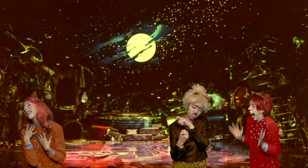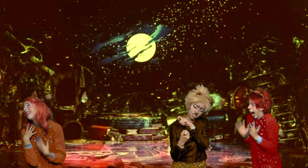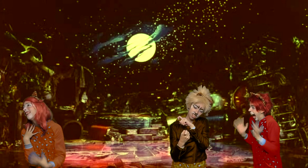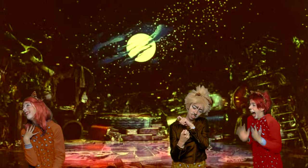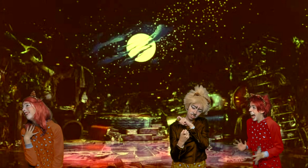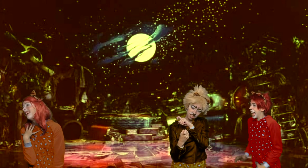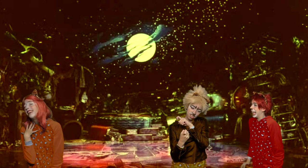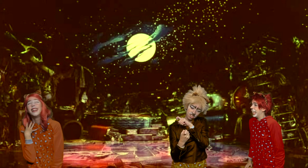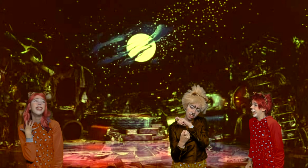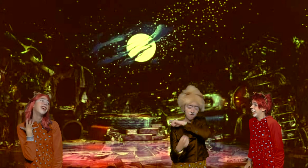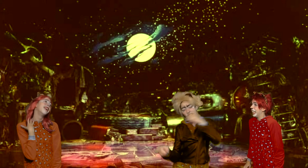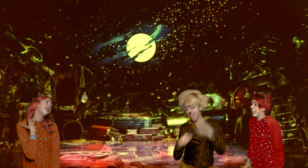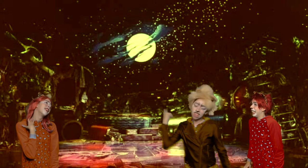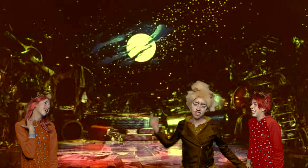About it